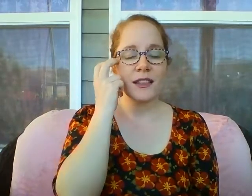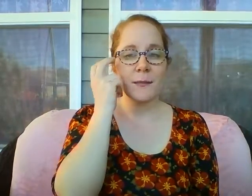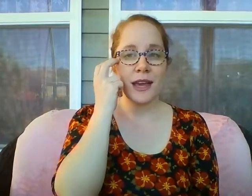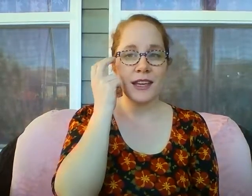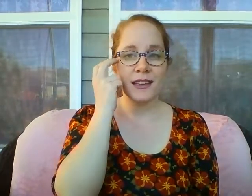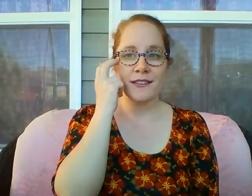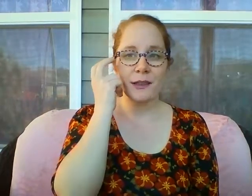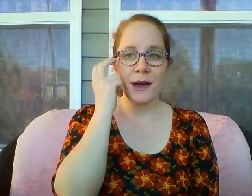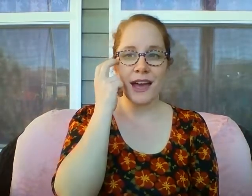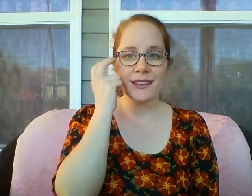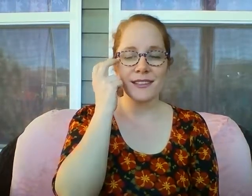the pain of the past.